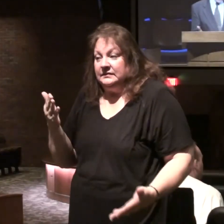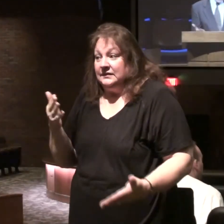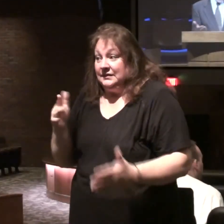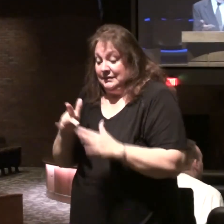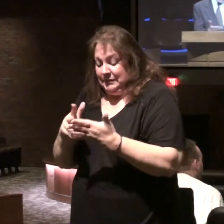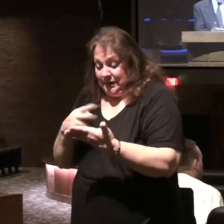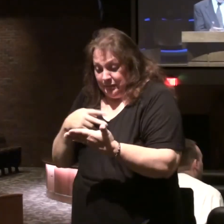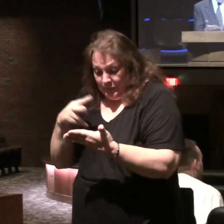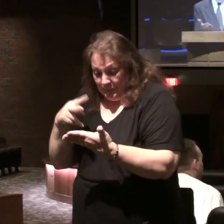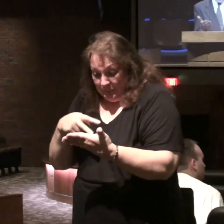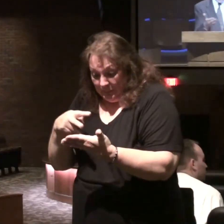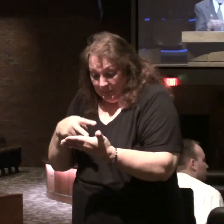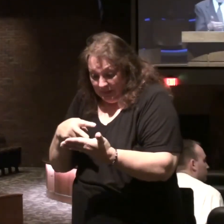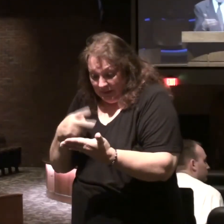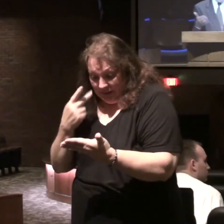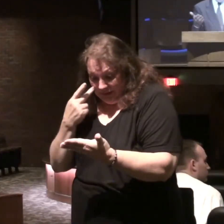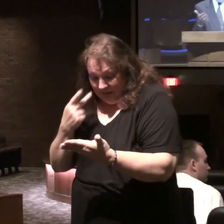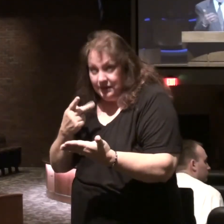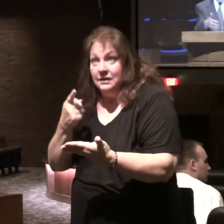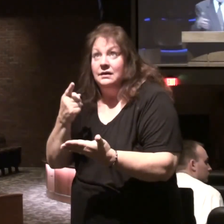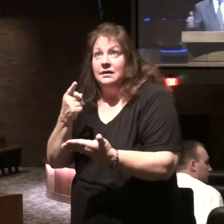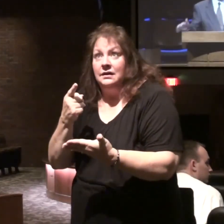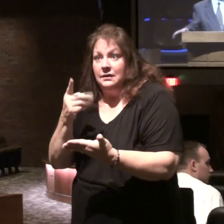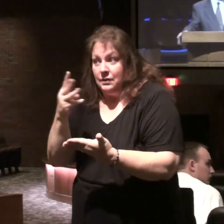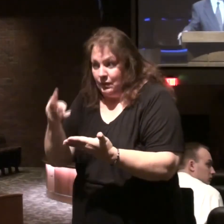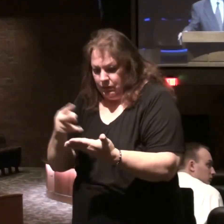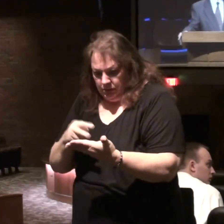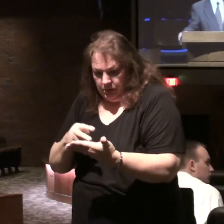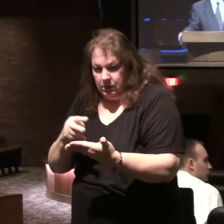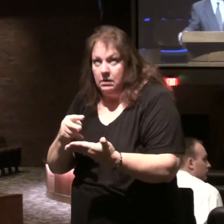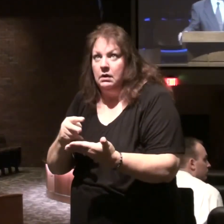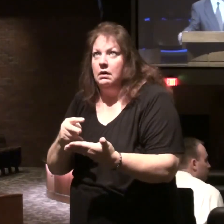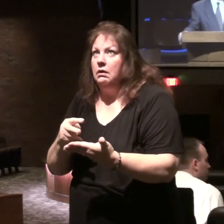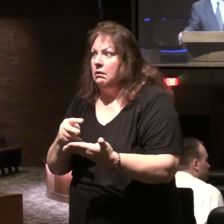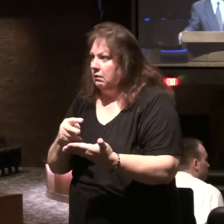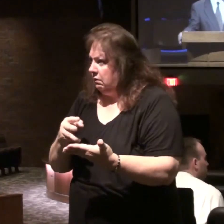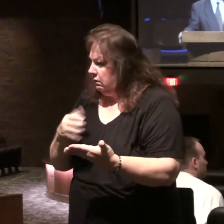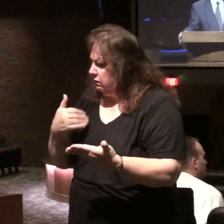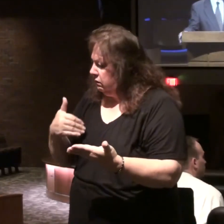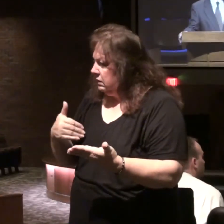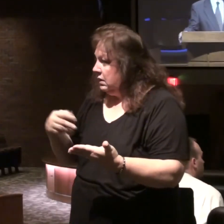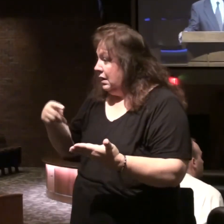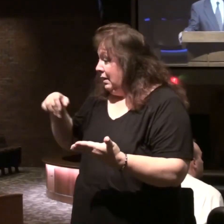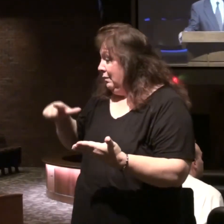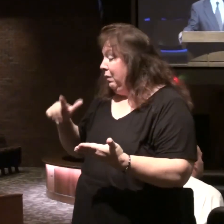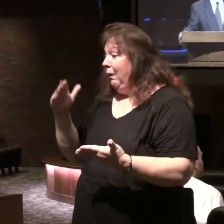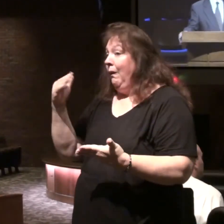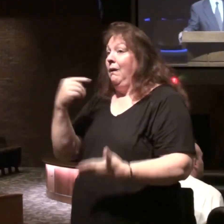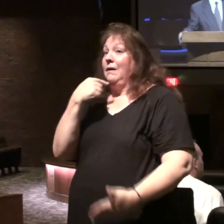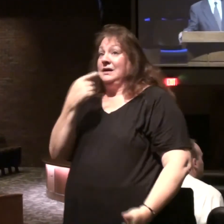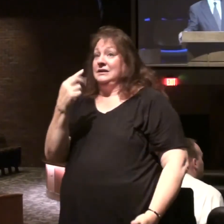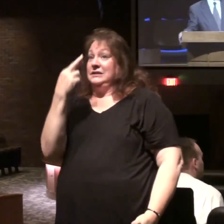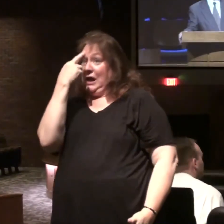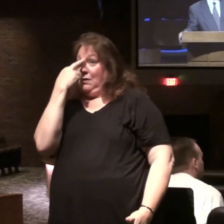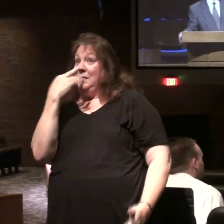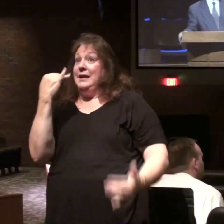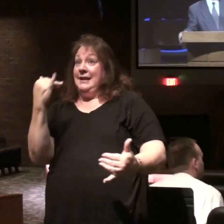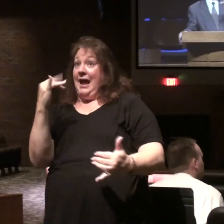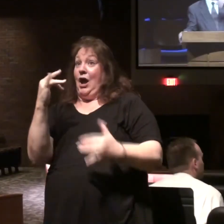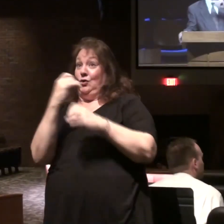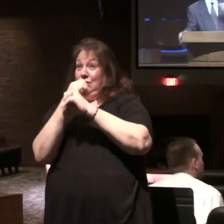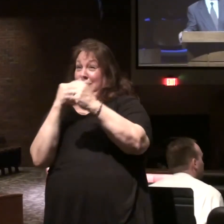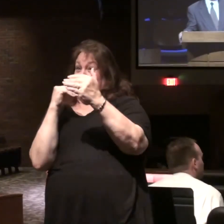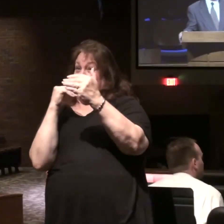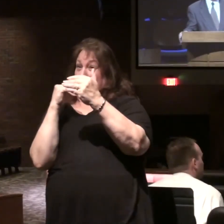the scripture and see what's going to happen and what's going on and Paul could tell the Romans now is your redemption